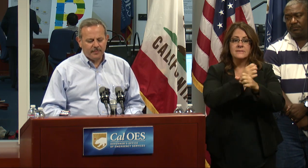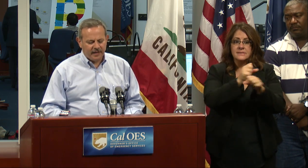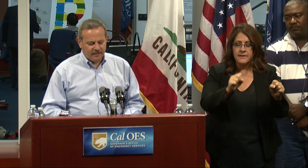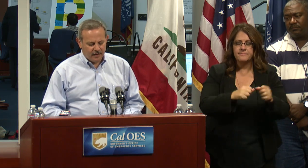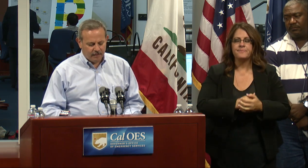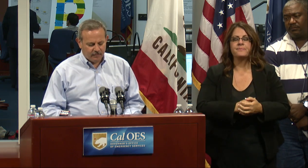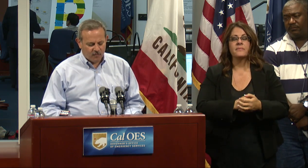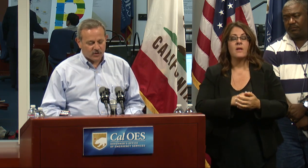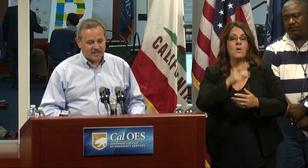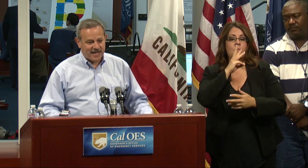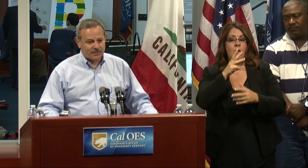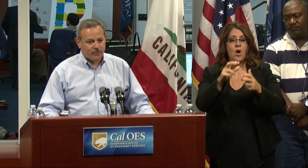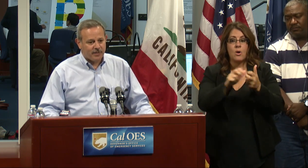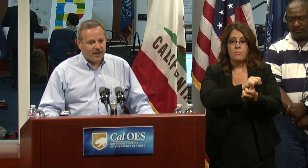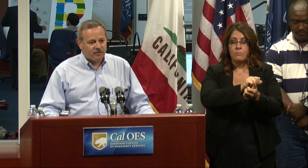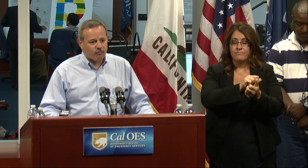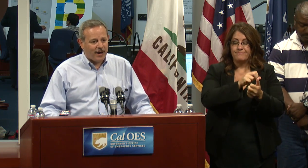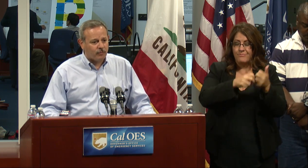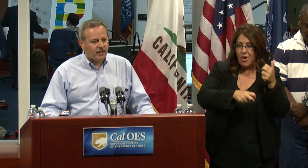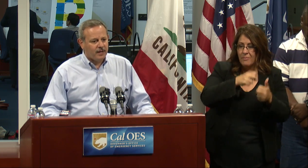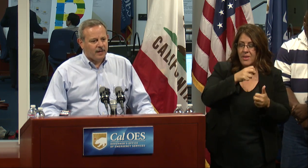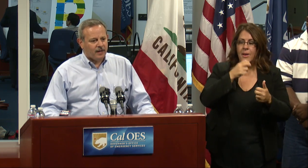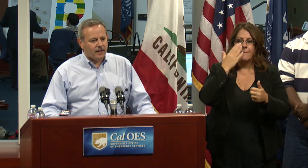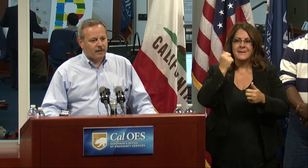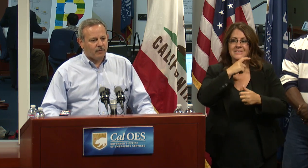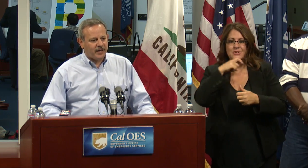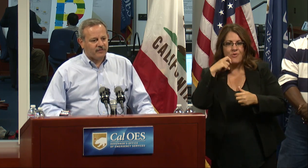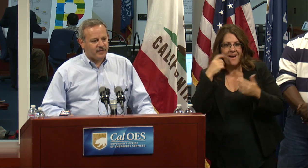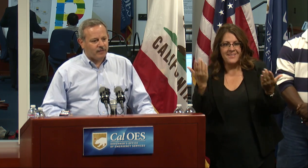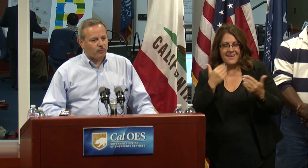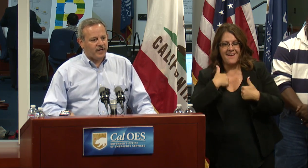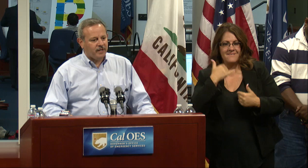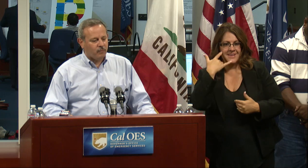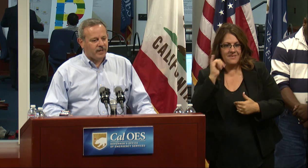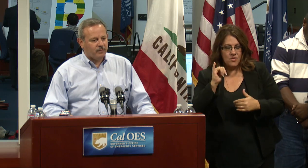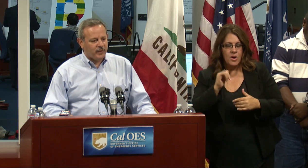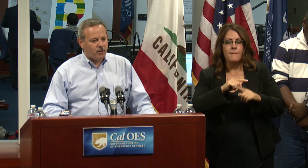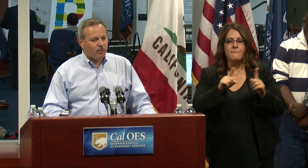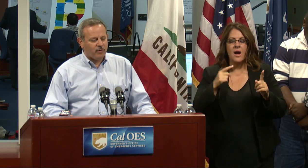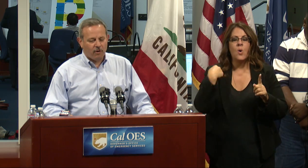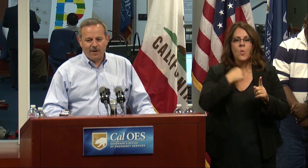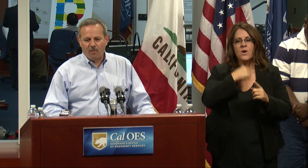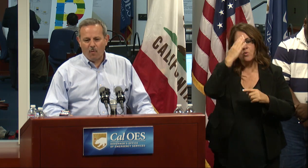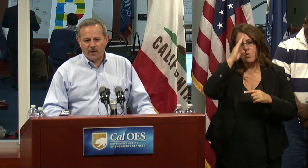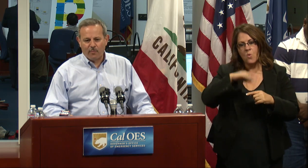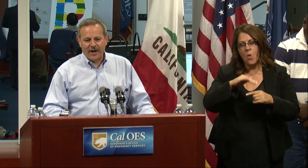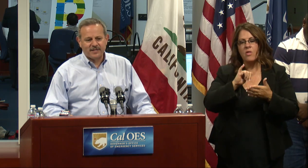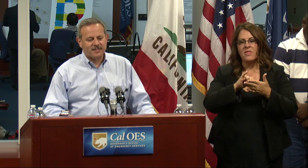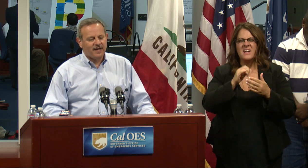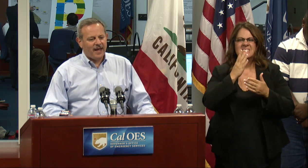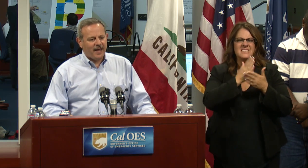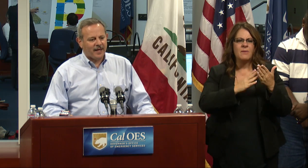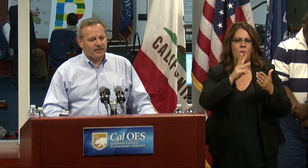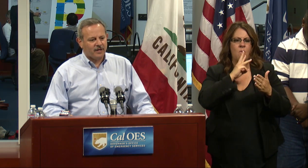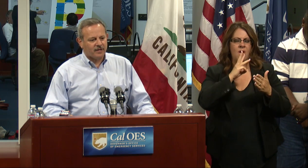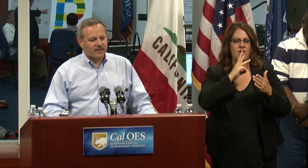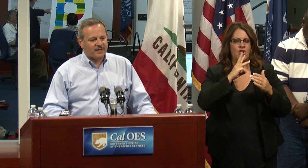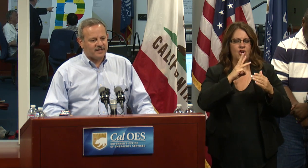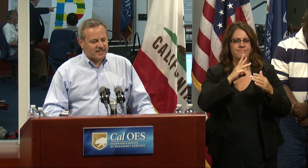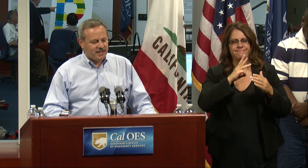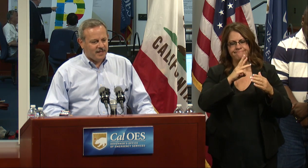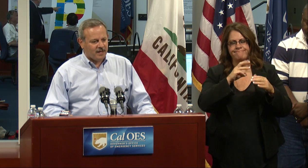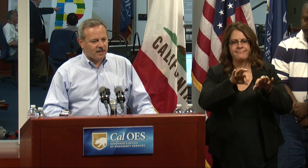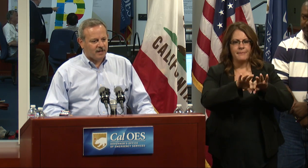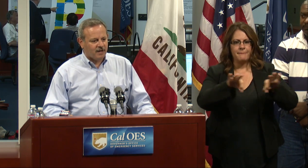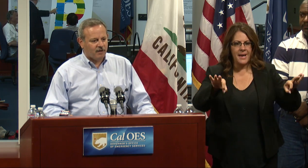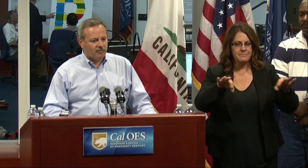problem, of course, exasperated by the drought is that we know there are a number of water breaks and the